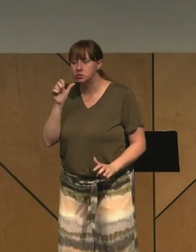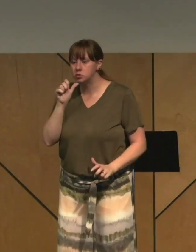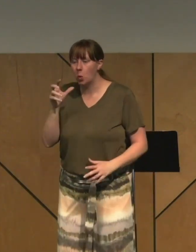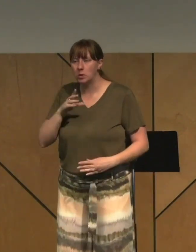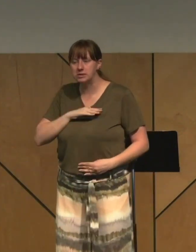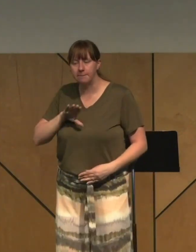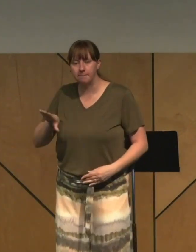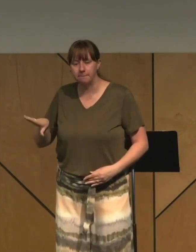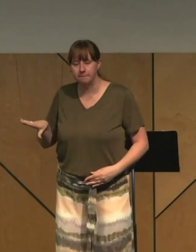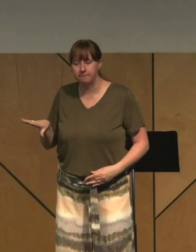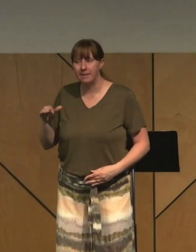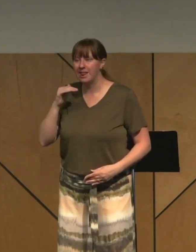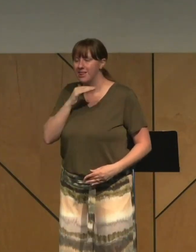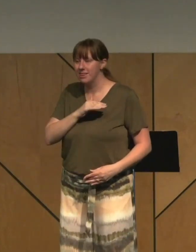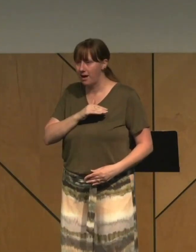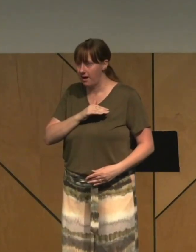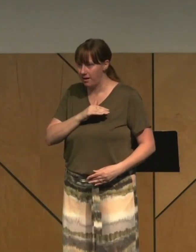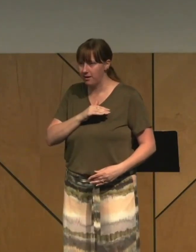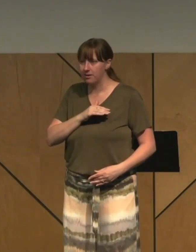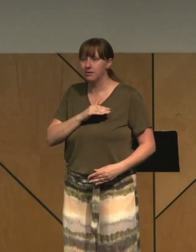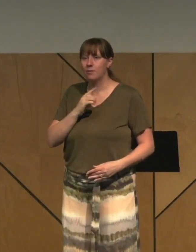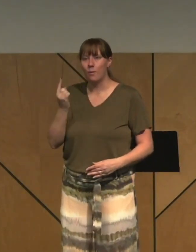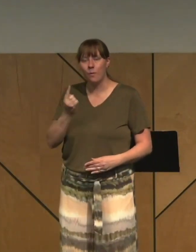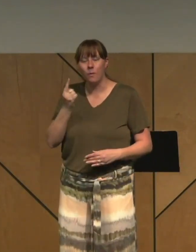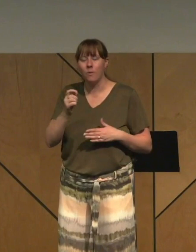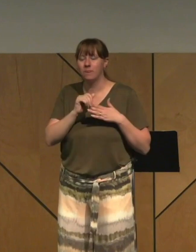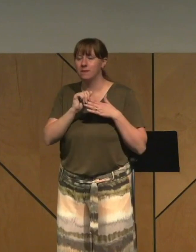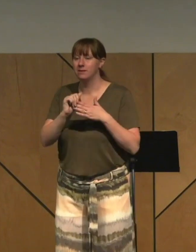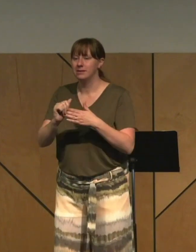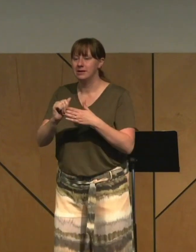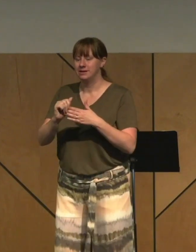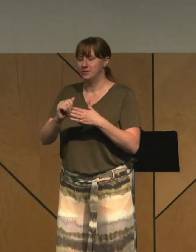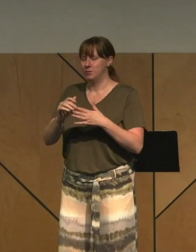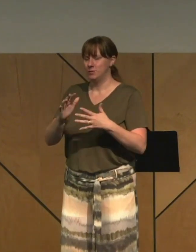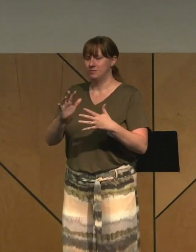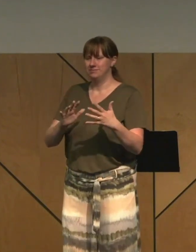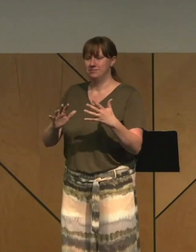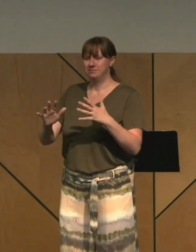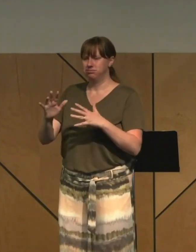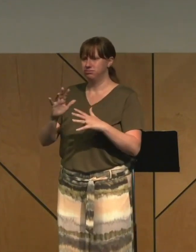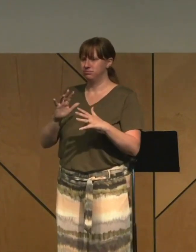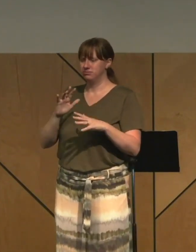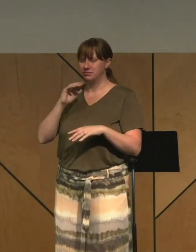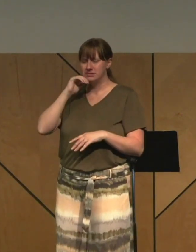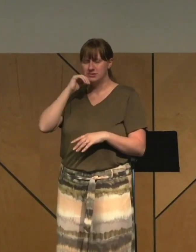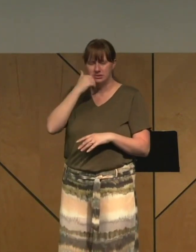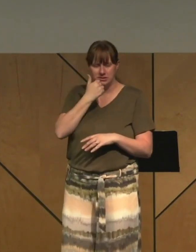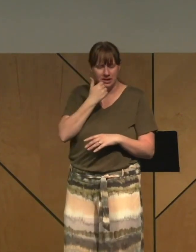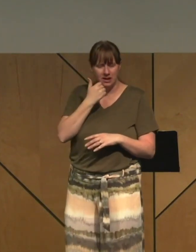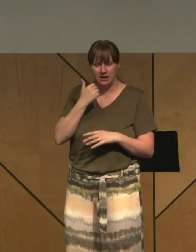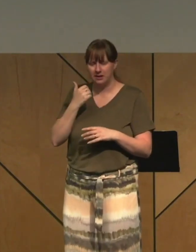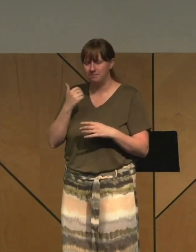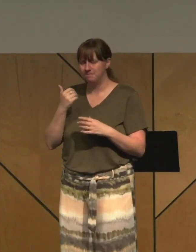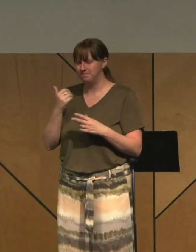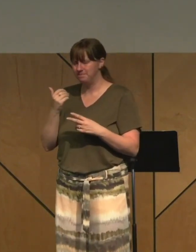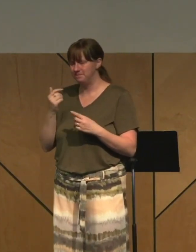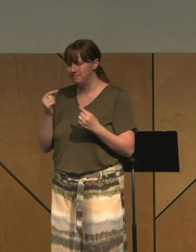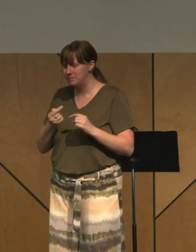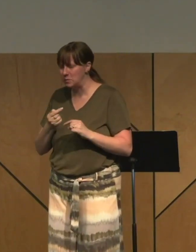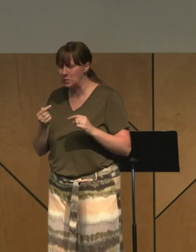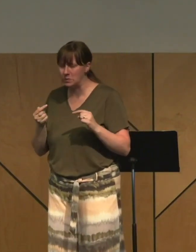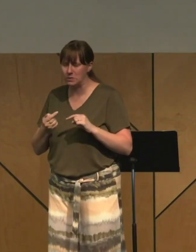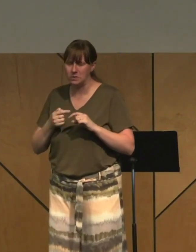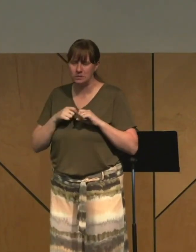It will only lead to disgrace and wounds and dishonor, shame.